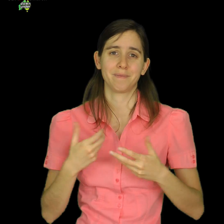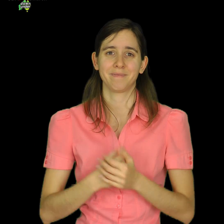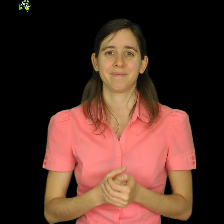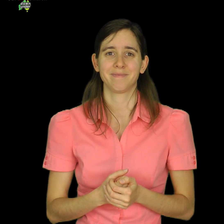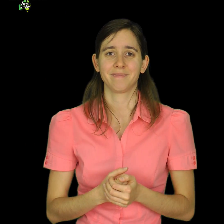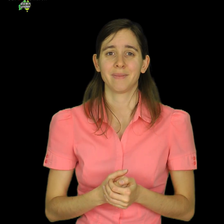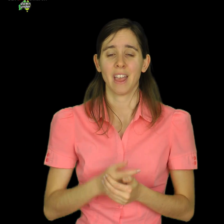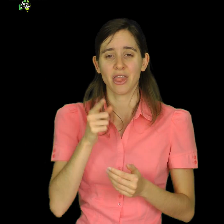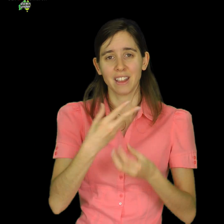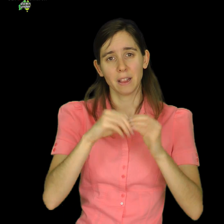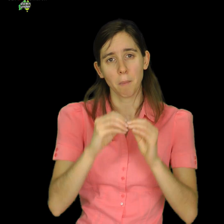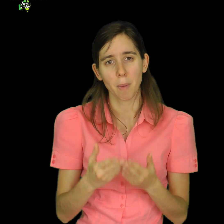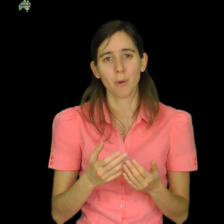in John chapter 17 and verse 3.